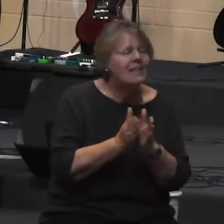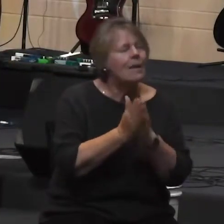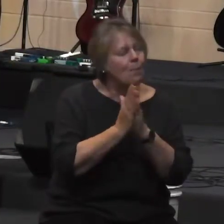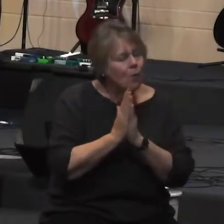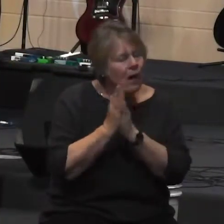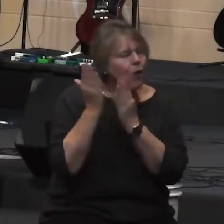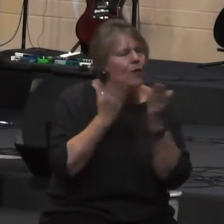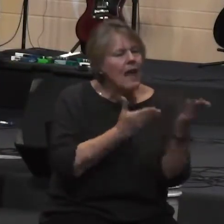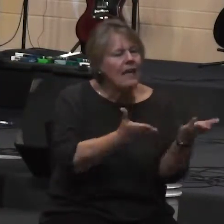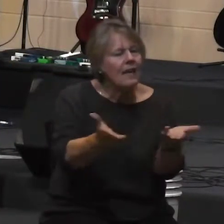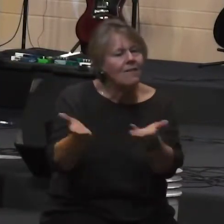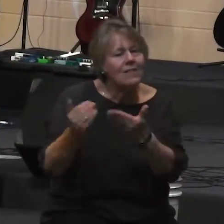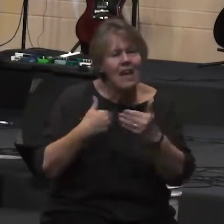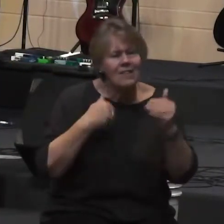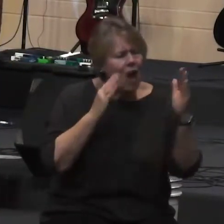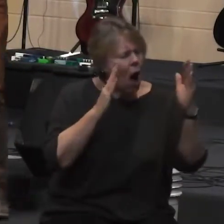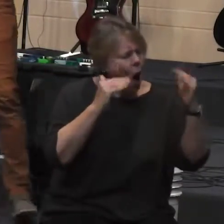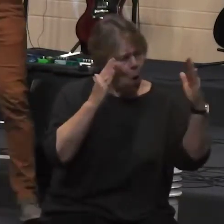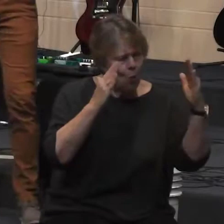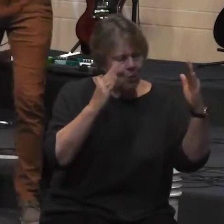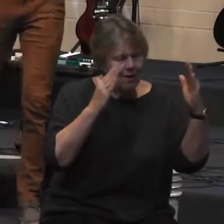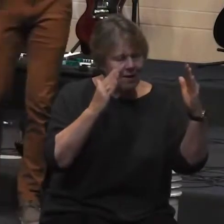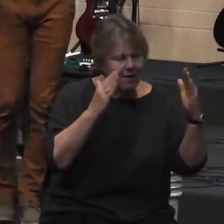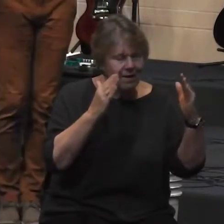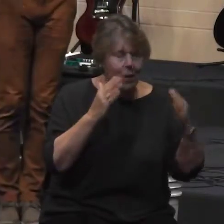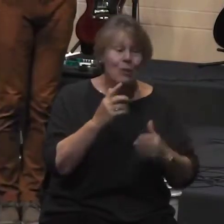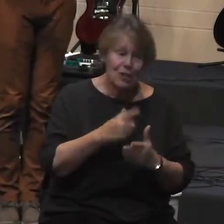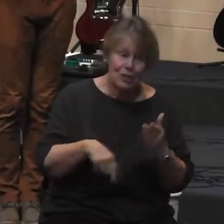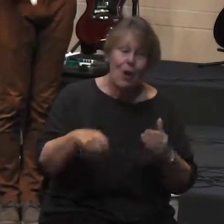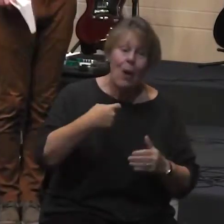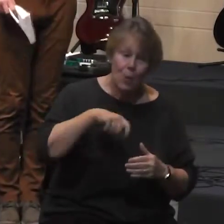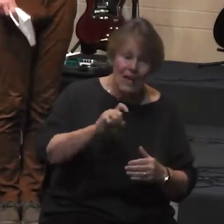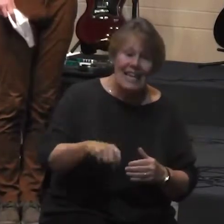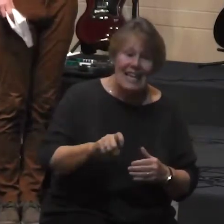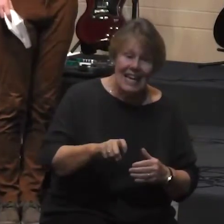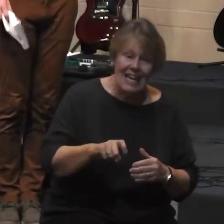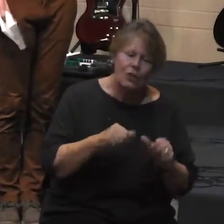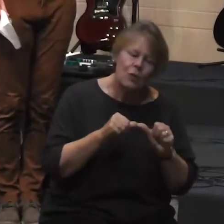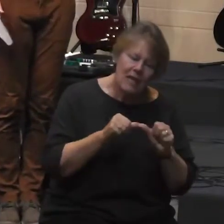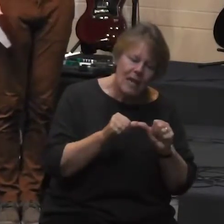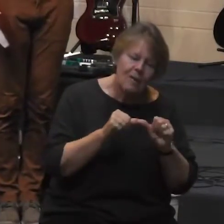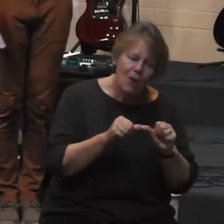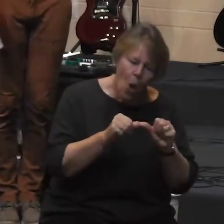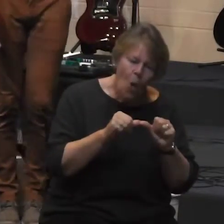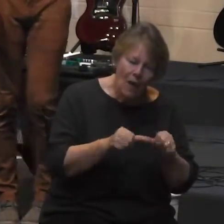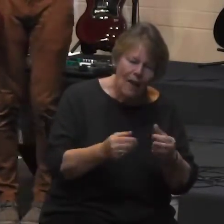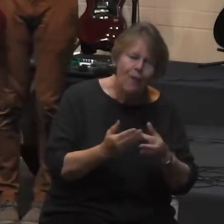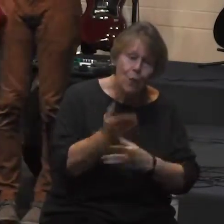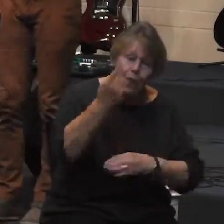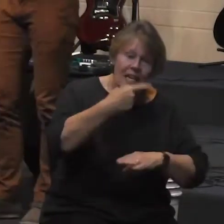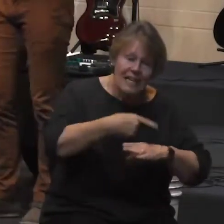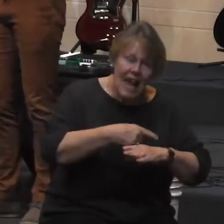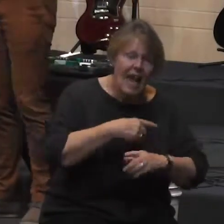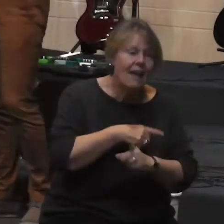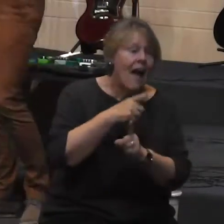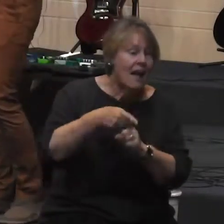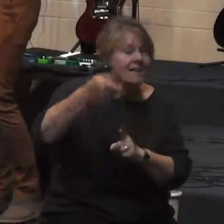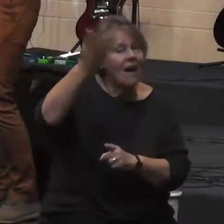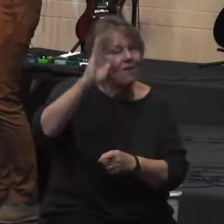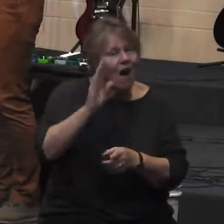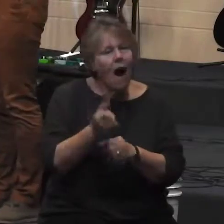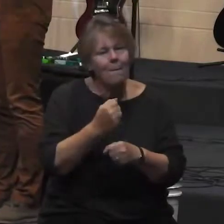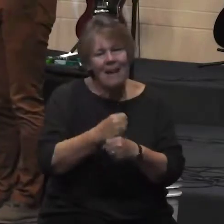hope which is what we need to get through the day until God makes all things new maybe bread